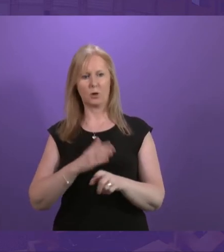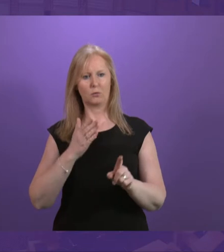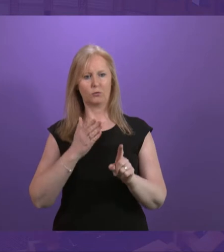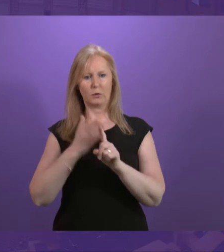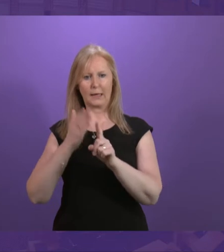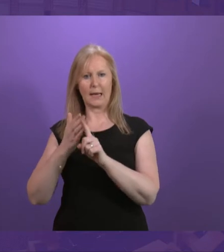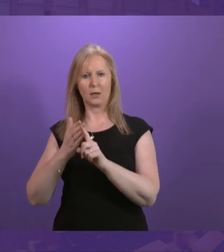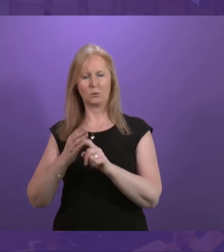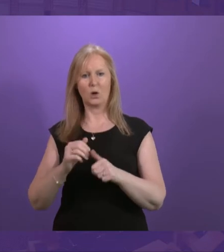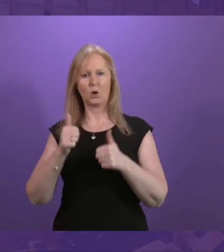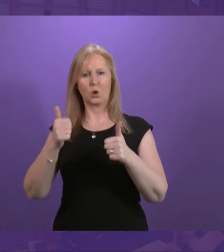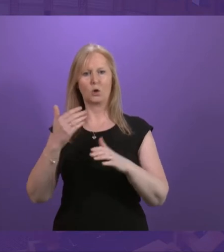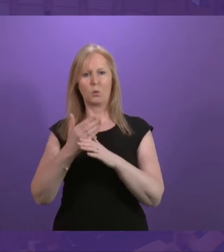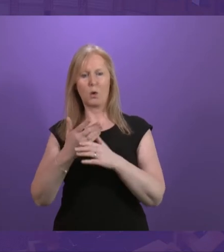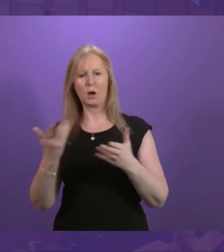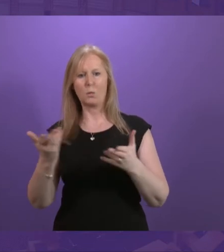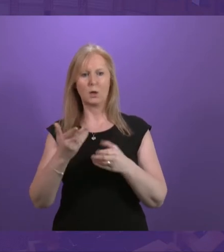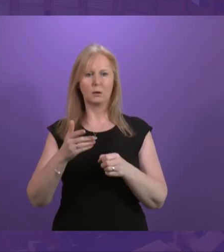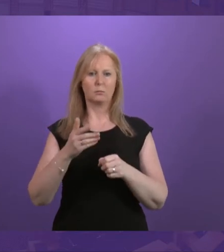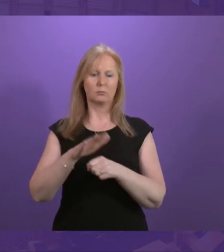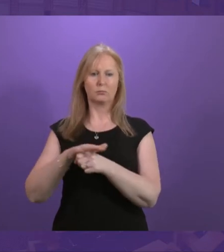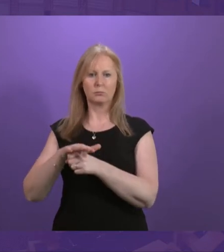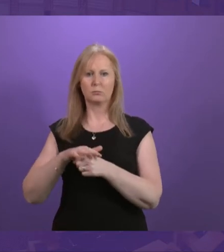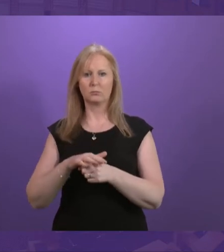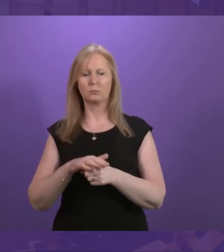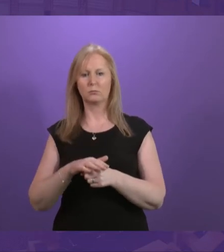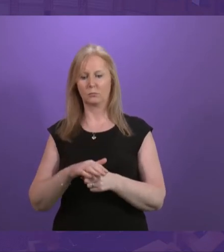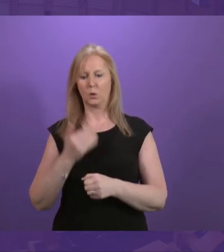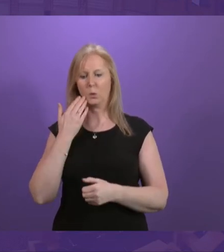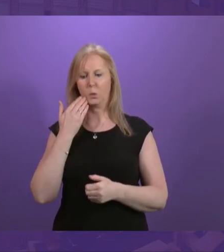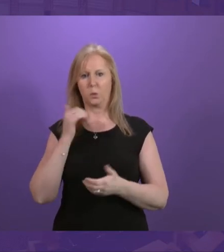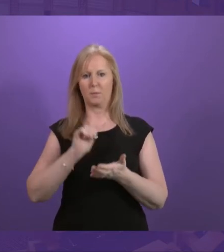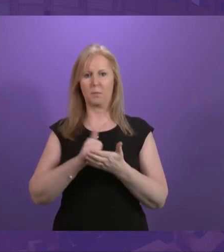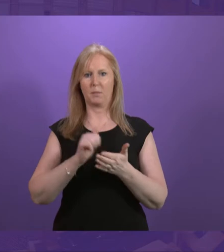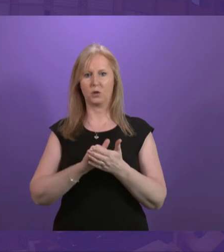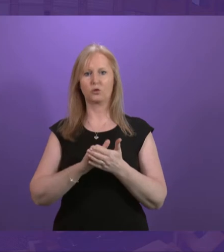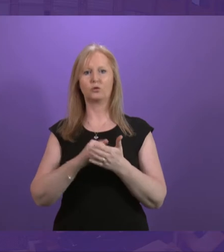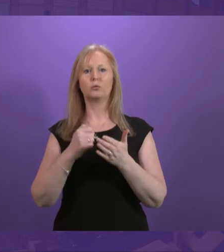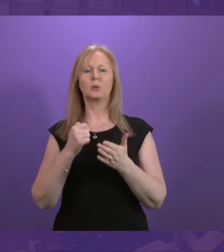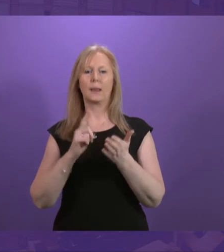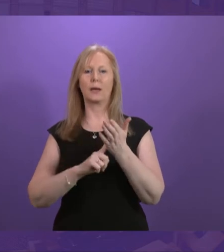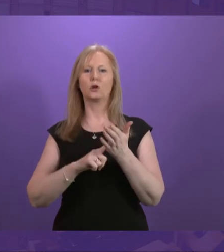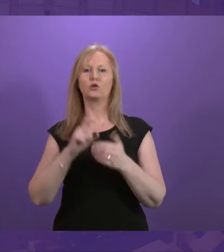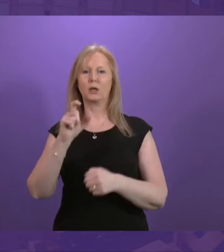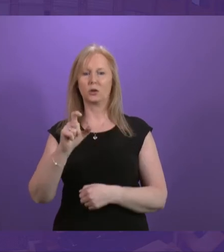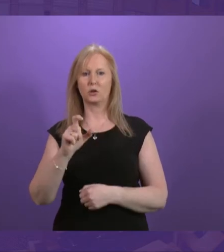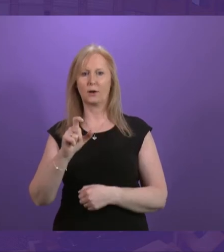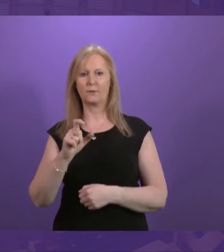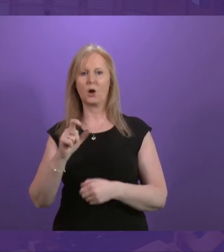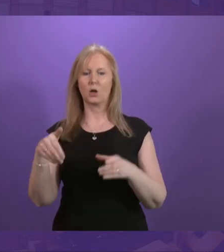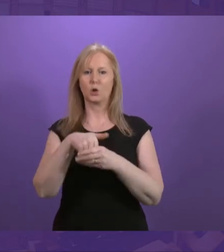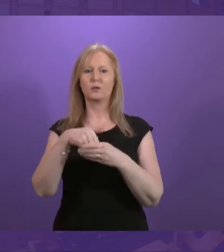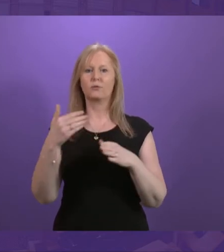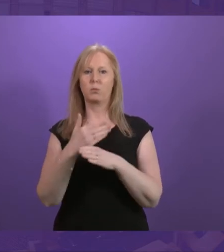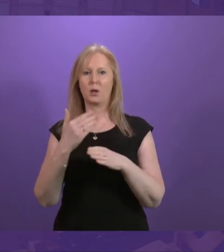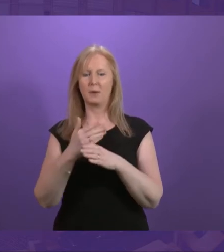section of the population. In a recent report published by Leonard Chessler about inclusive employment they identified